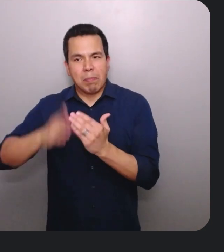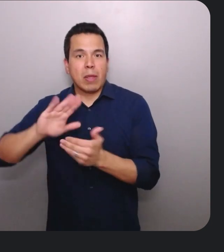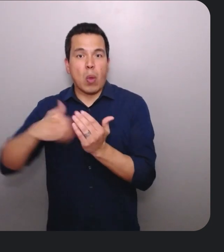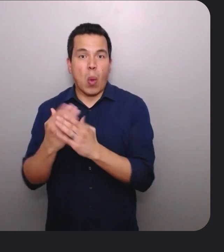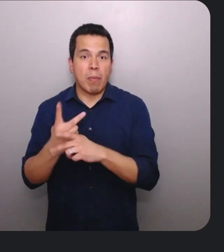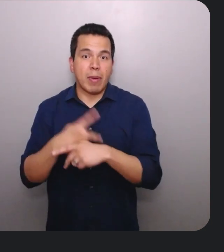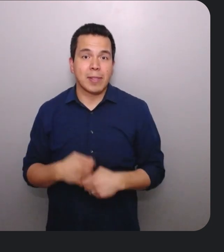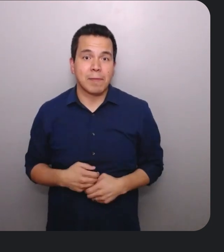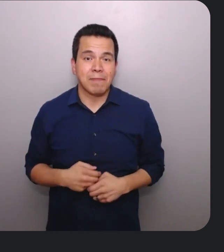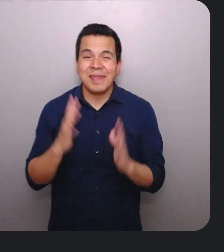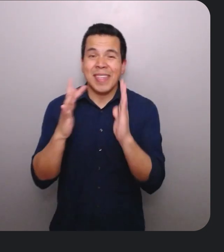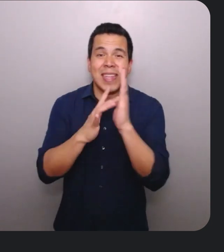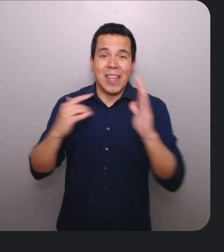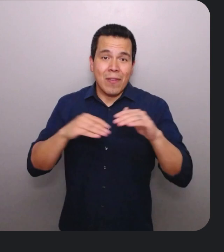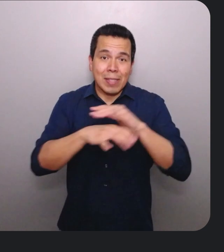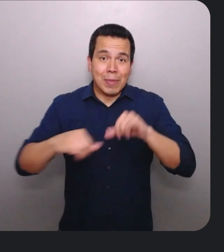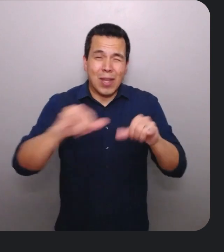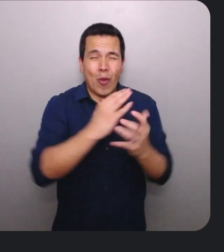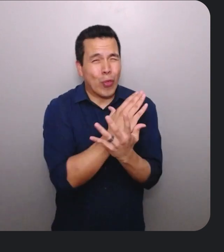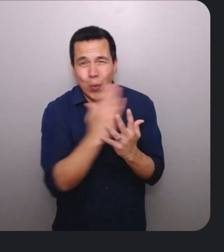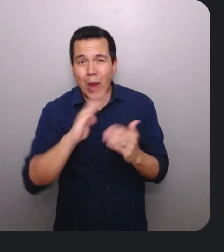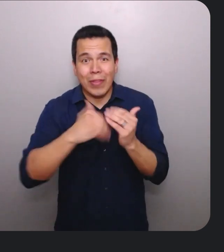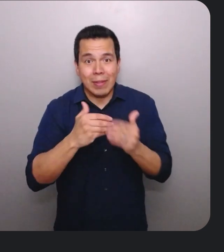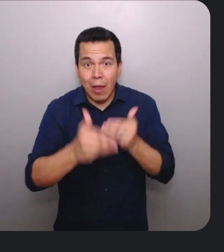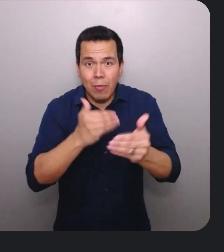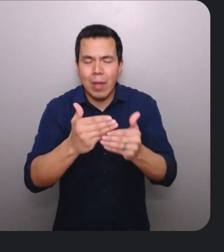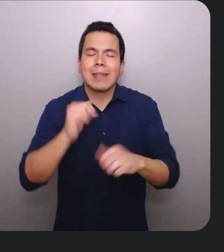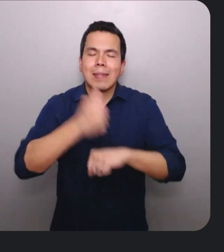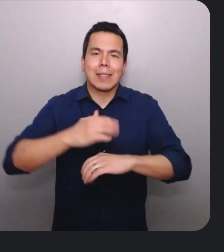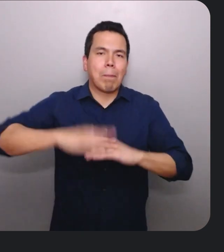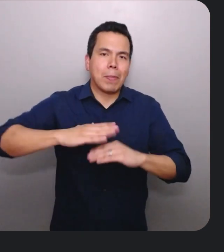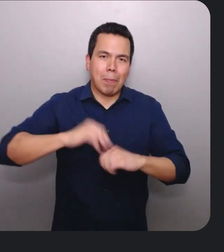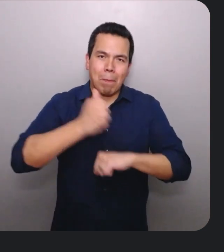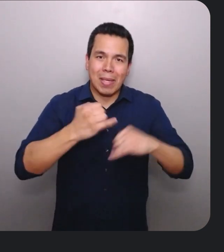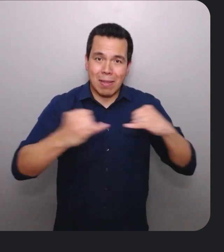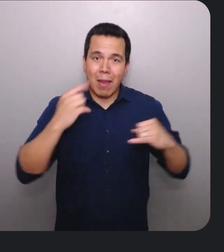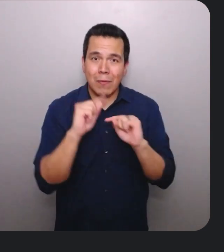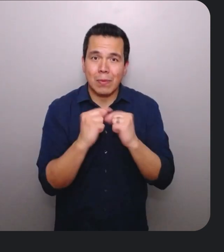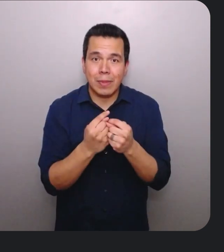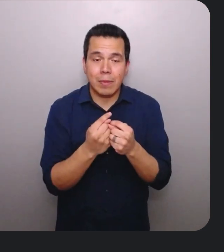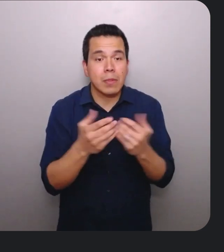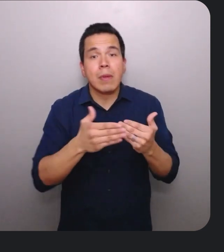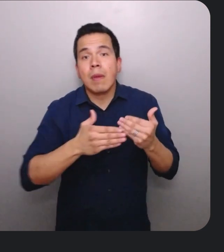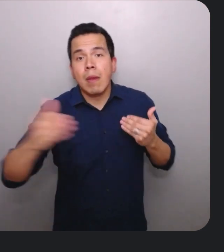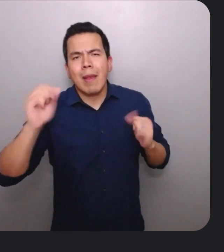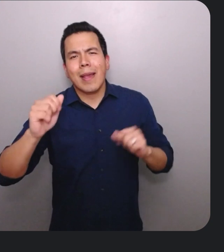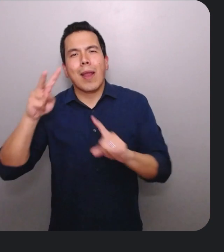Leveraging accessibility standards throughout the development process sets a minimum baseline for teams. They can then apply their creativity